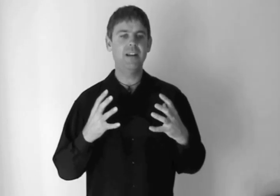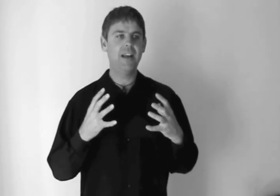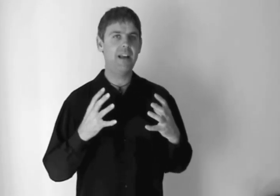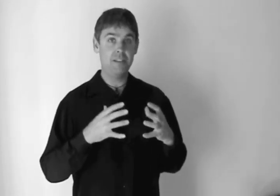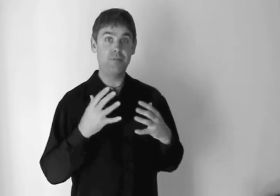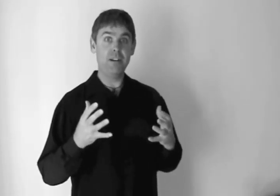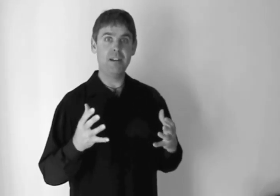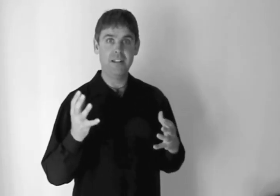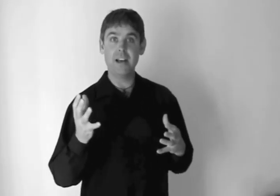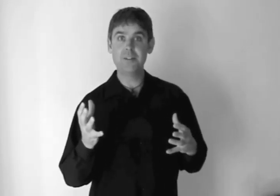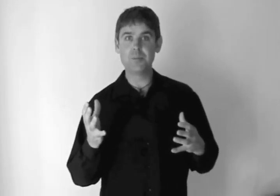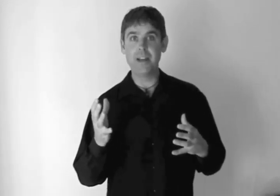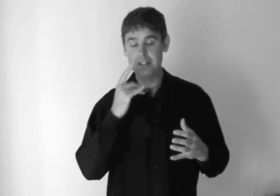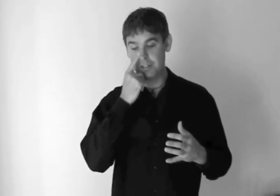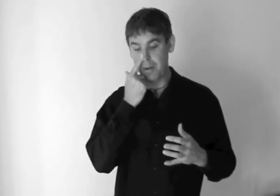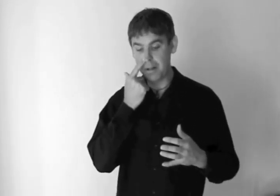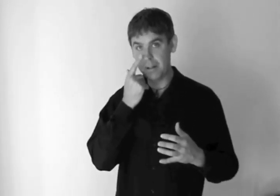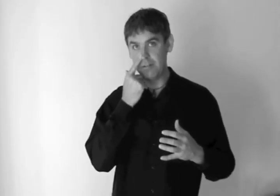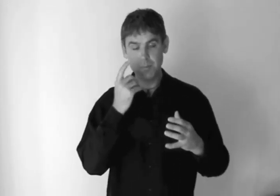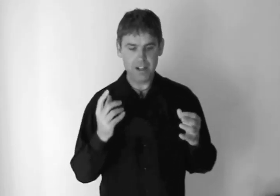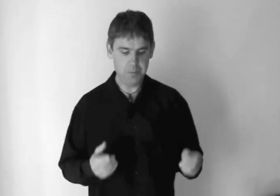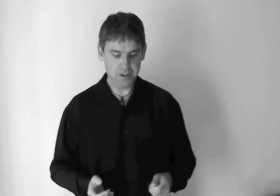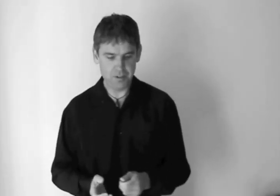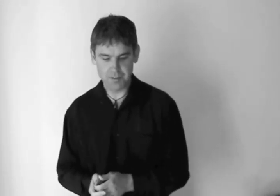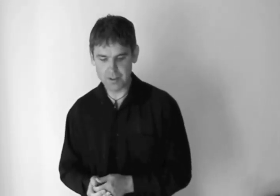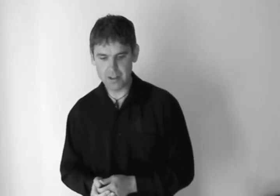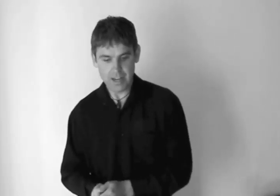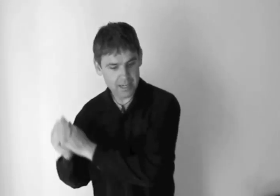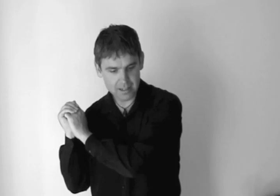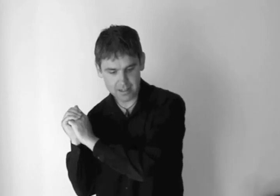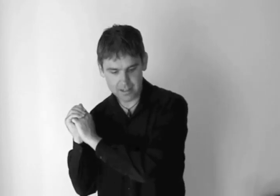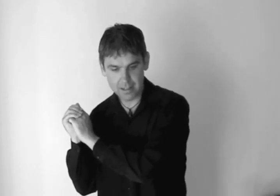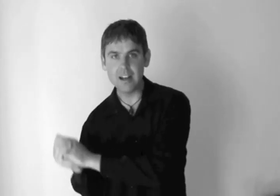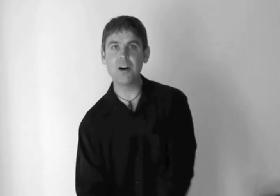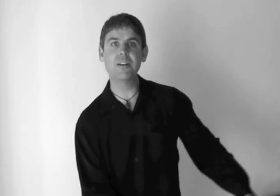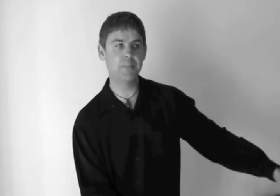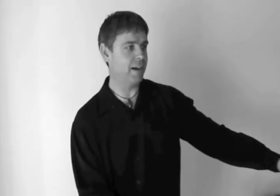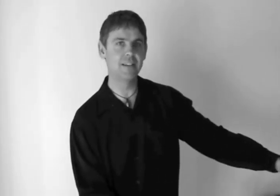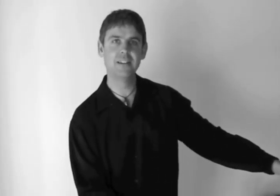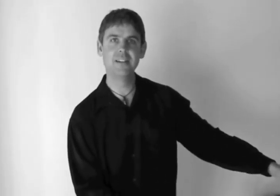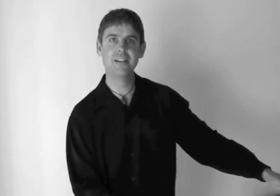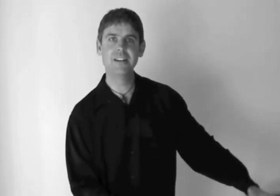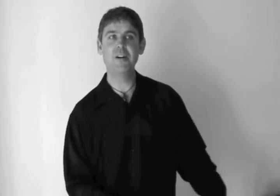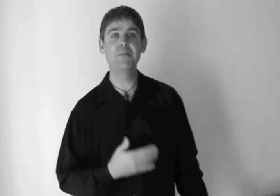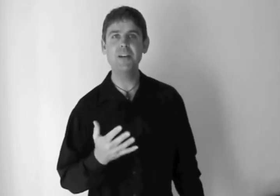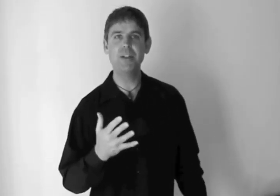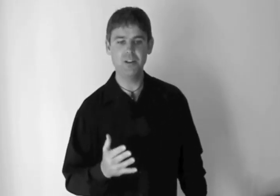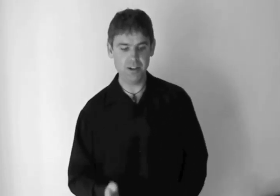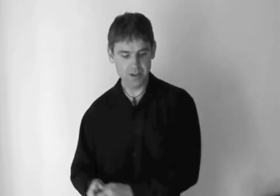as I've written in the articles page as well, it reminds me of hitting a hockey puck. You know, I'm saying I'm playing hockey and